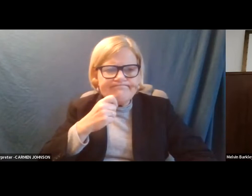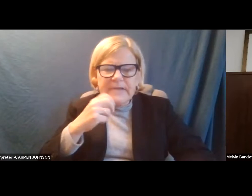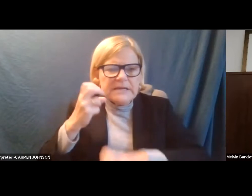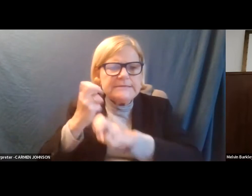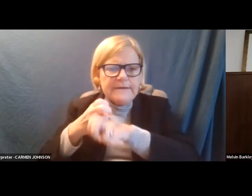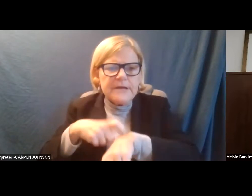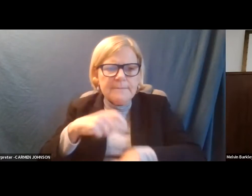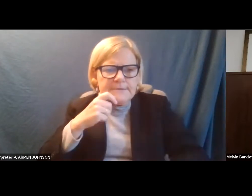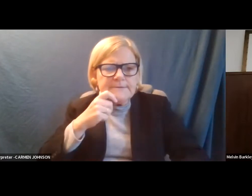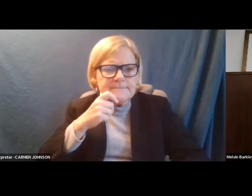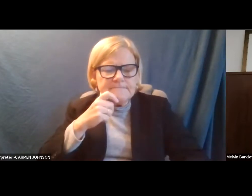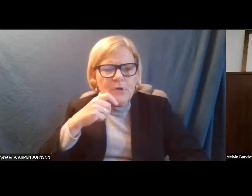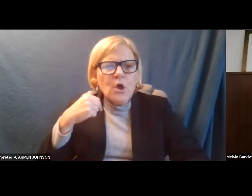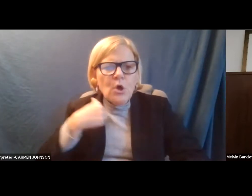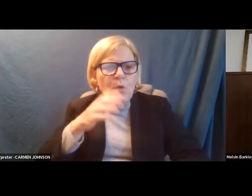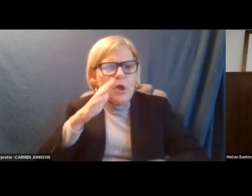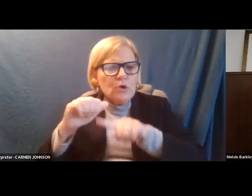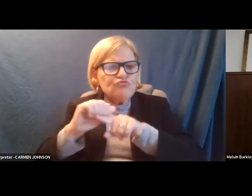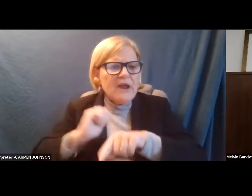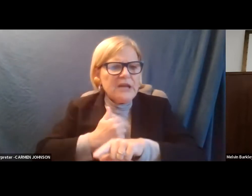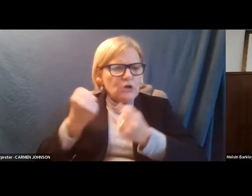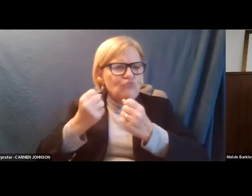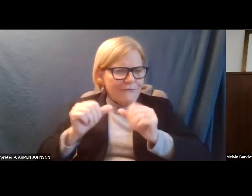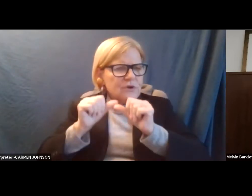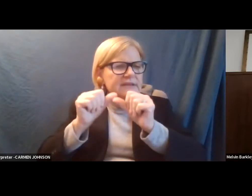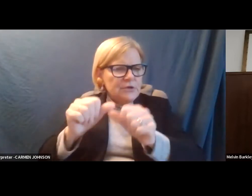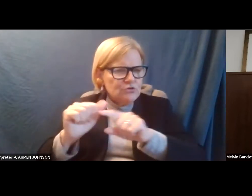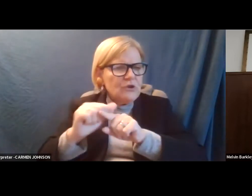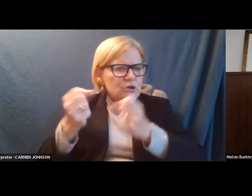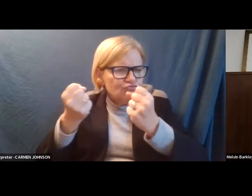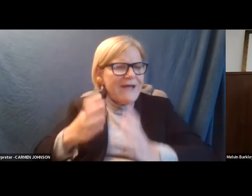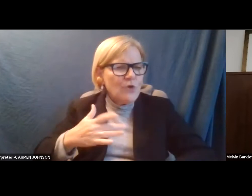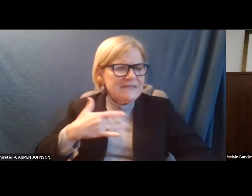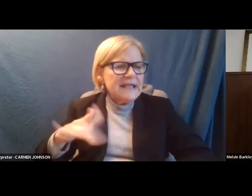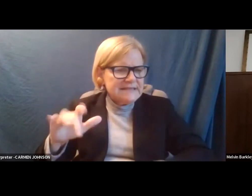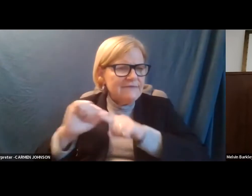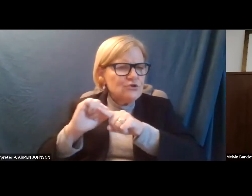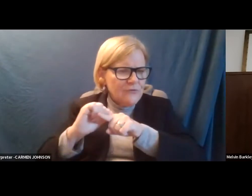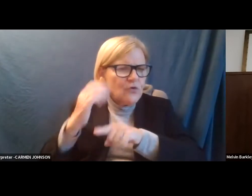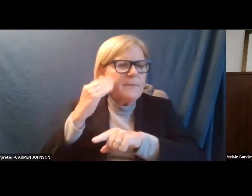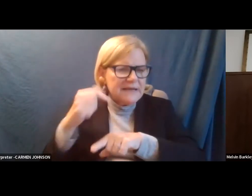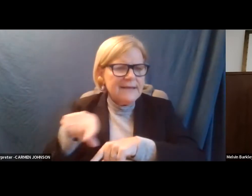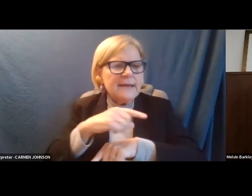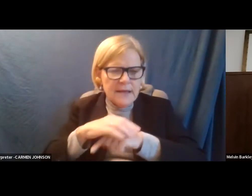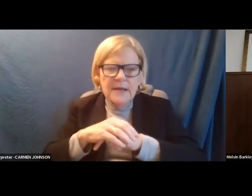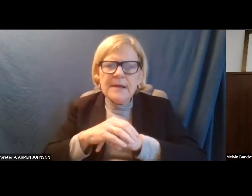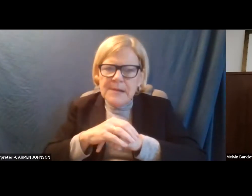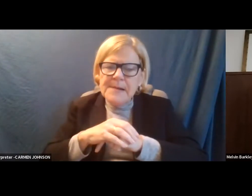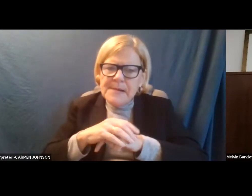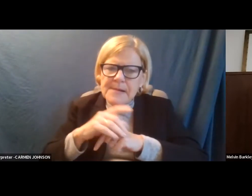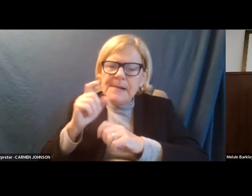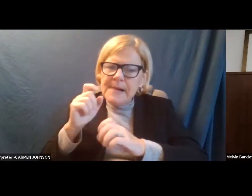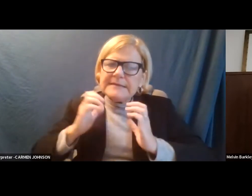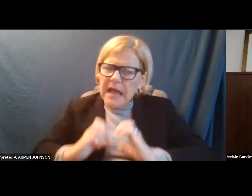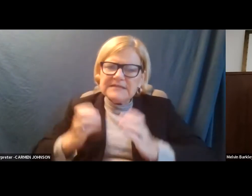Uh, we, we are going to train our driver, continue to train our drivers on sensitivity training. They are, it's all about customer